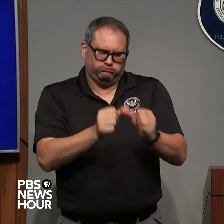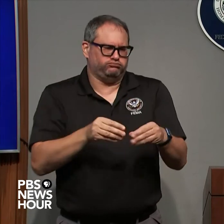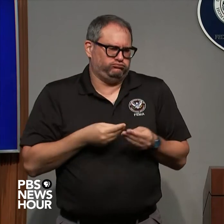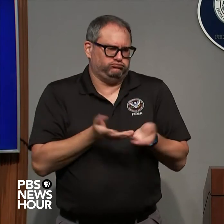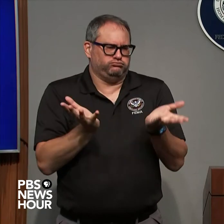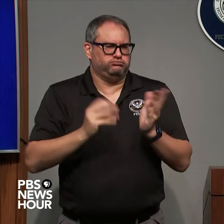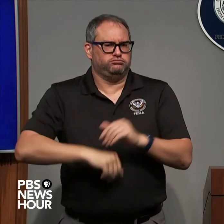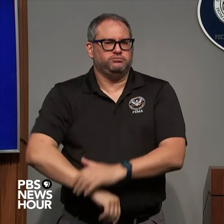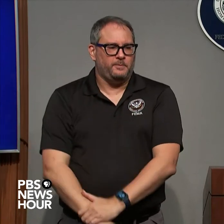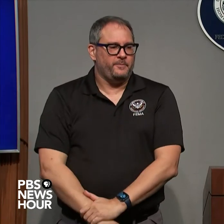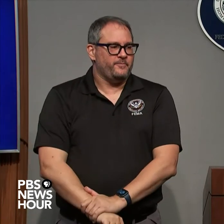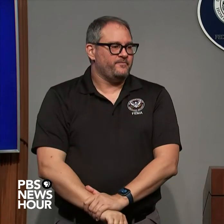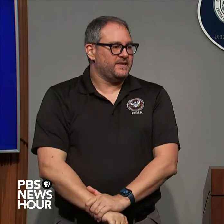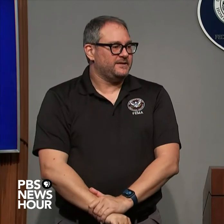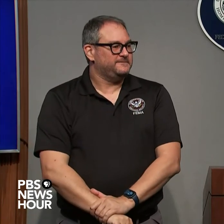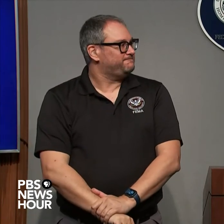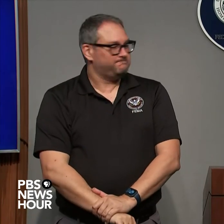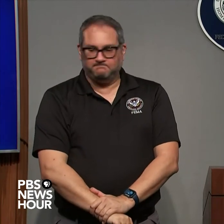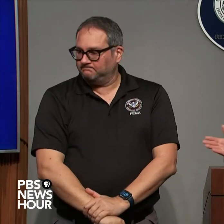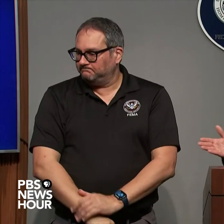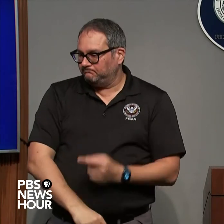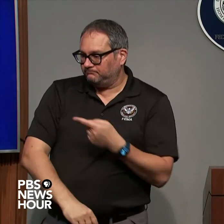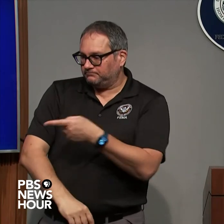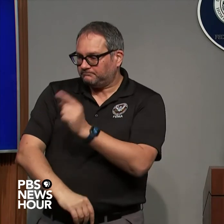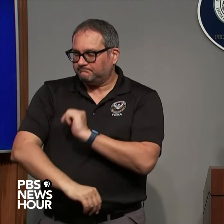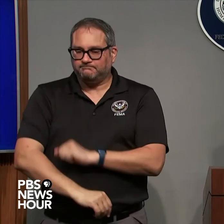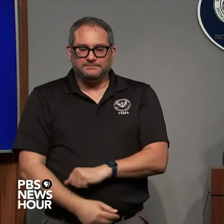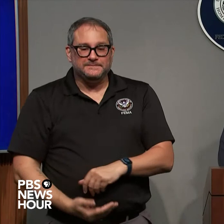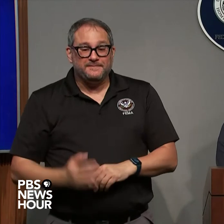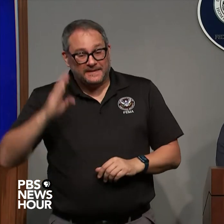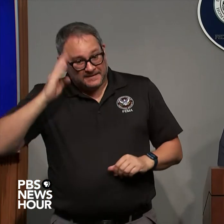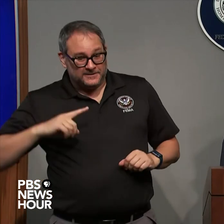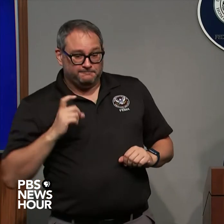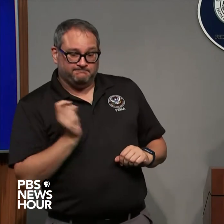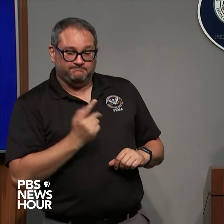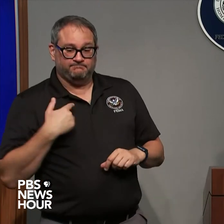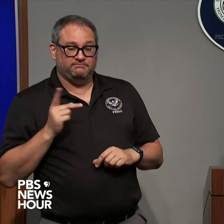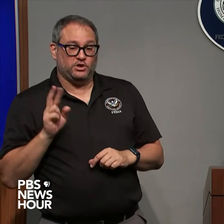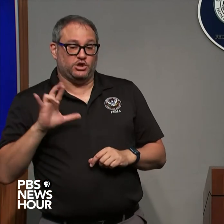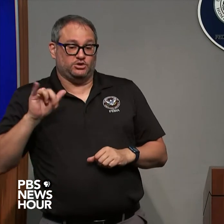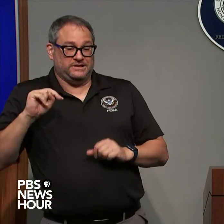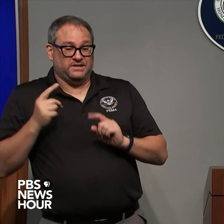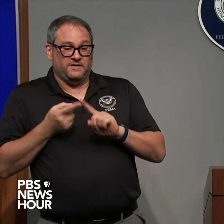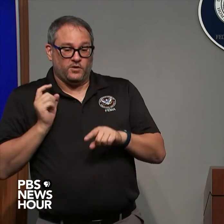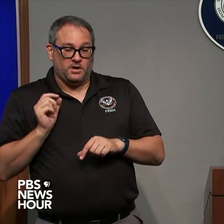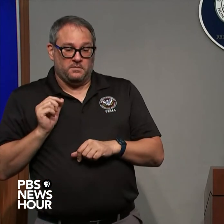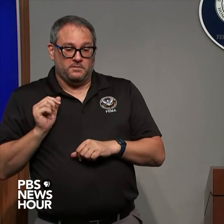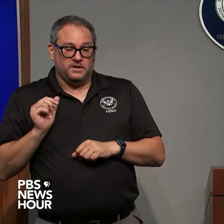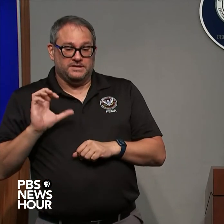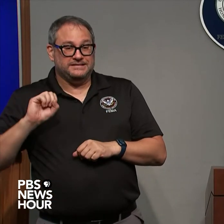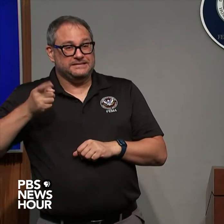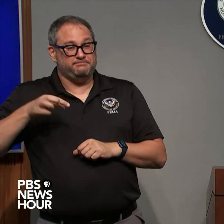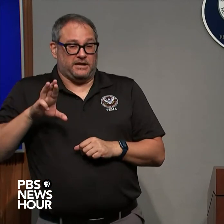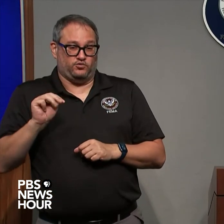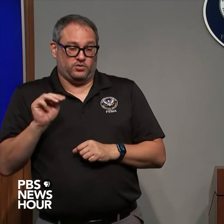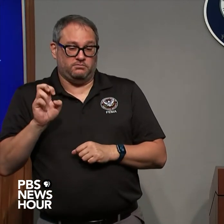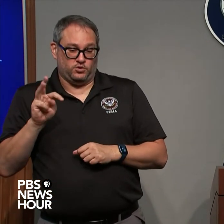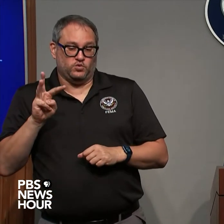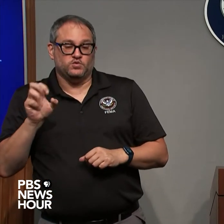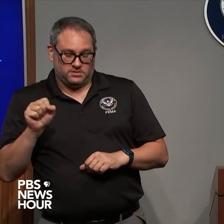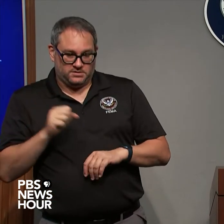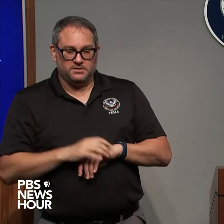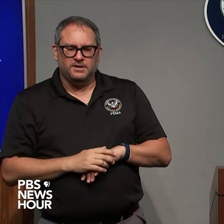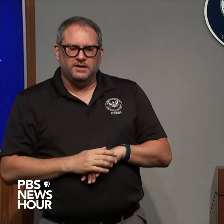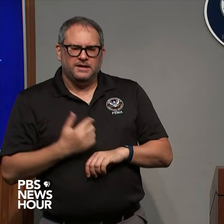It's else? Right there man. Yeah. Hi, Karina Brexit. The outdoor inspection news um I had just had a question for Director